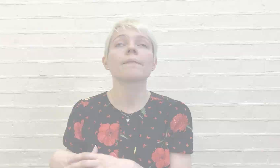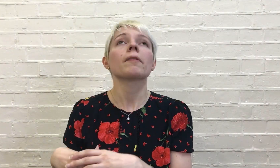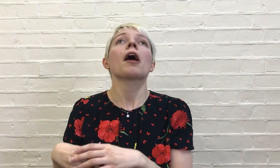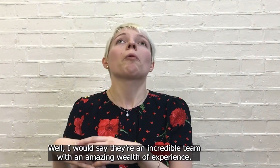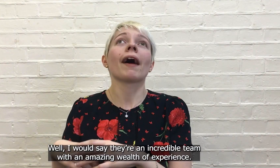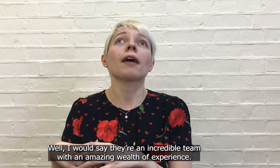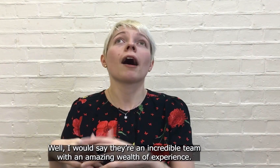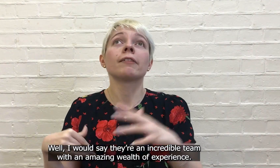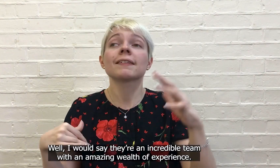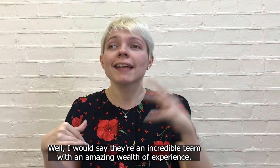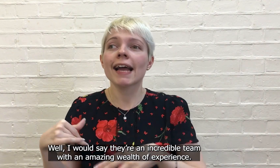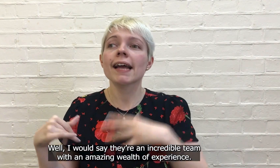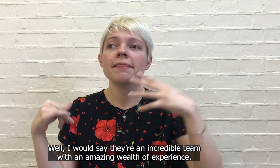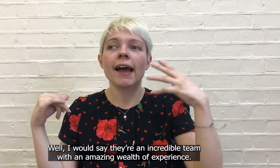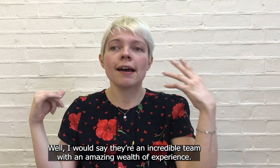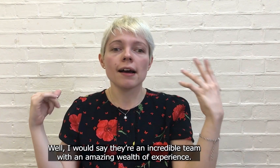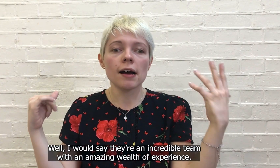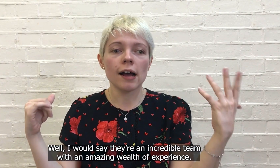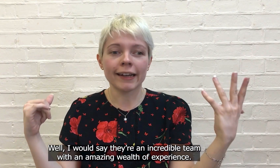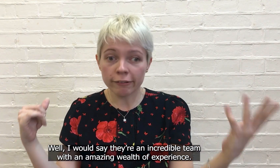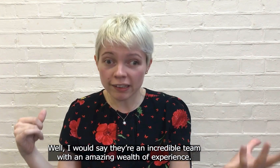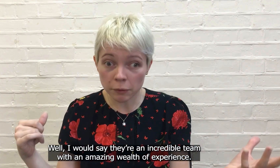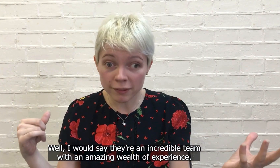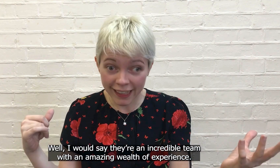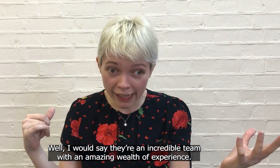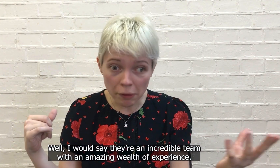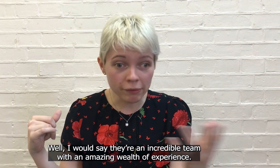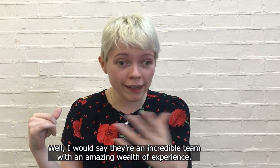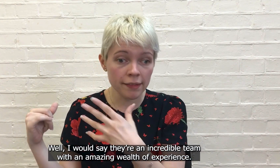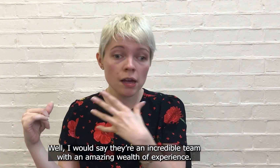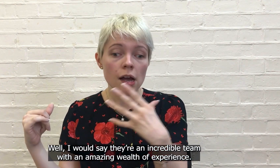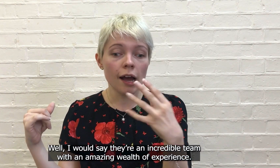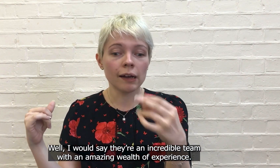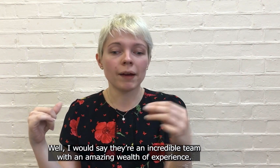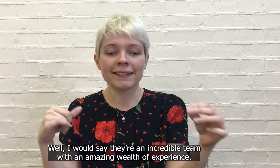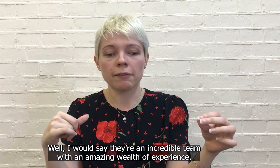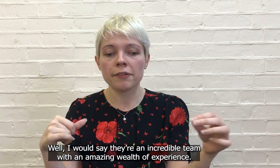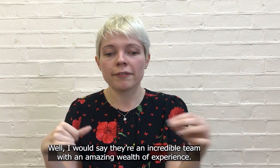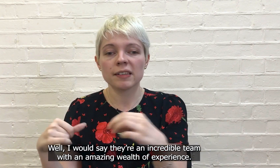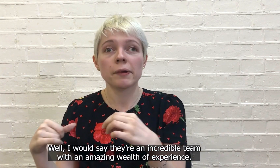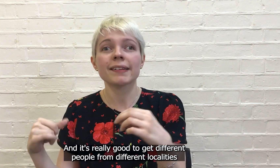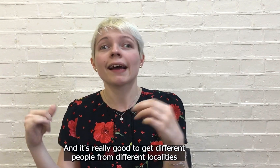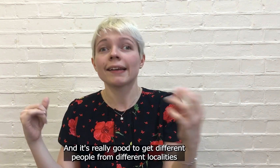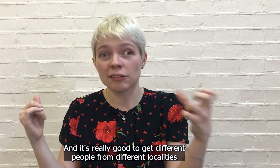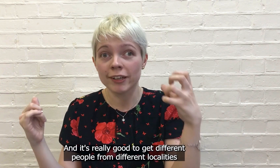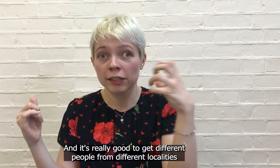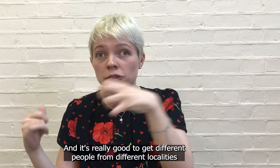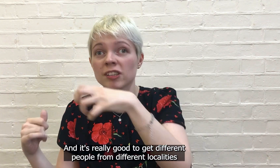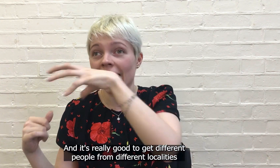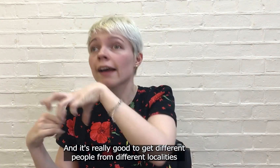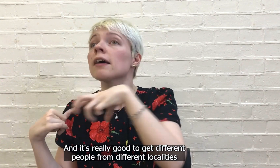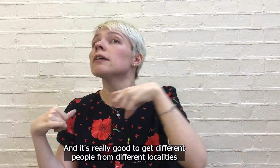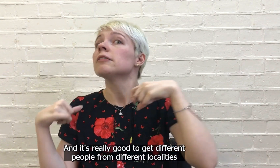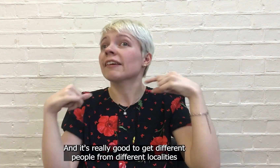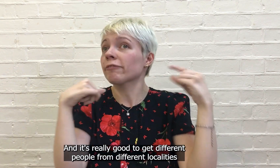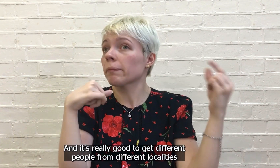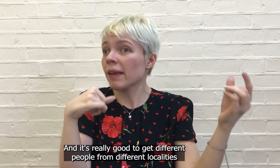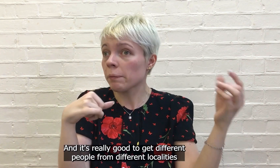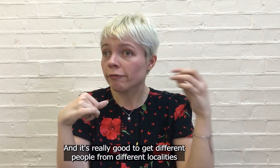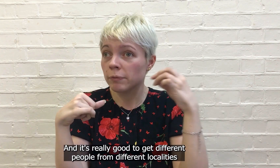Well, I would say they're an incredible team with an amazing welfare experience and it is really good to get different people from